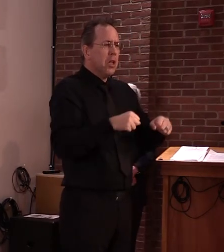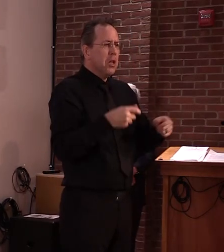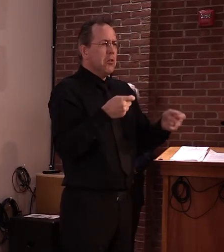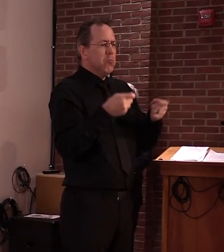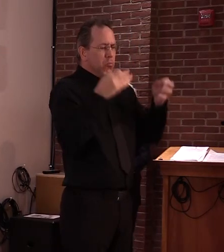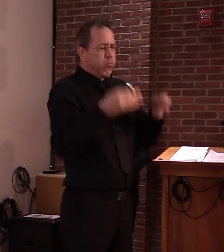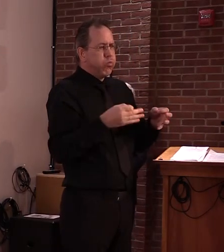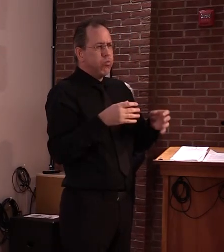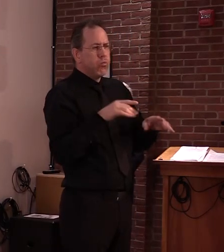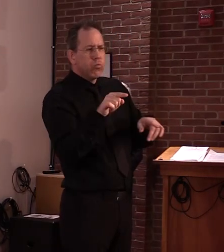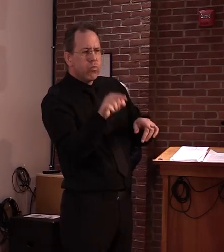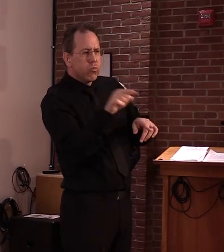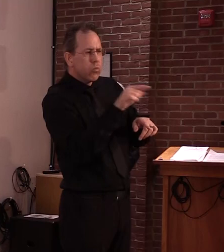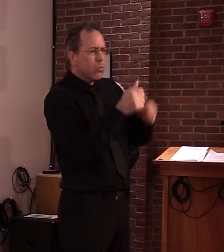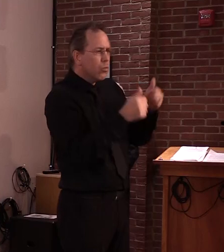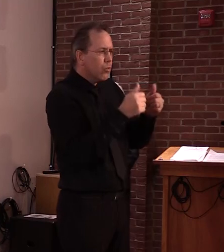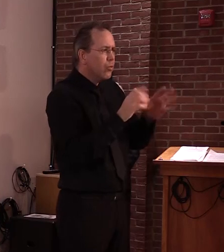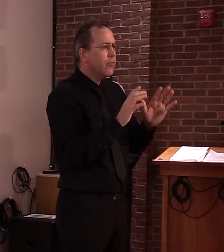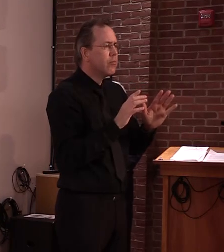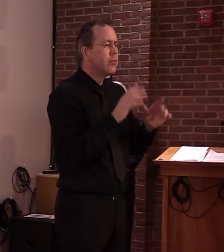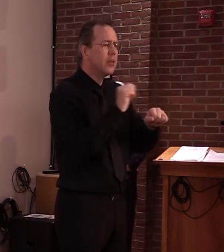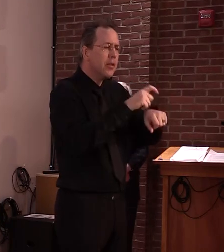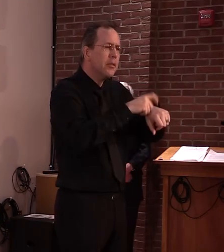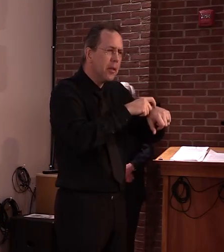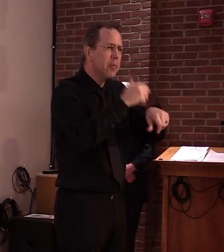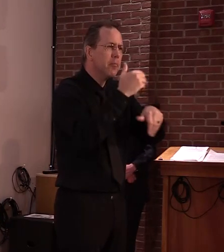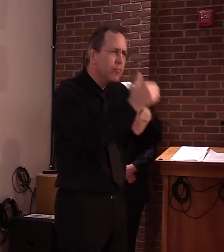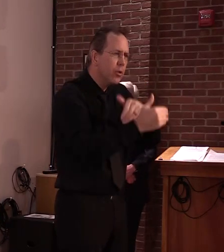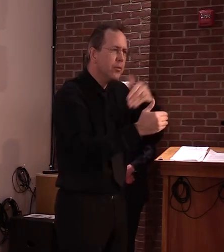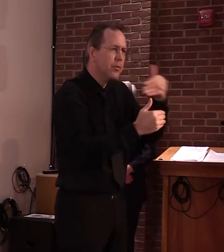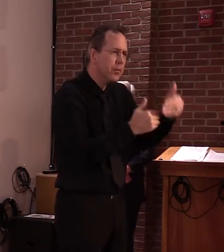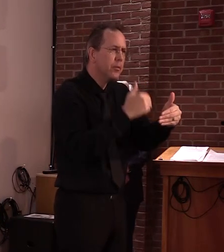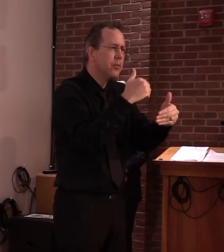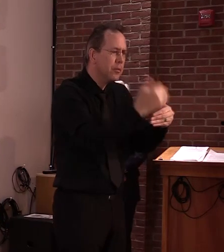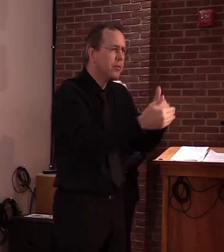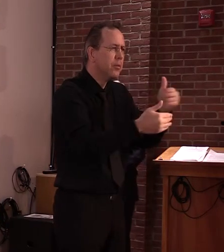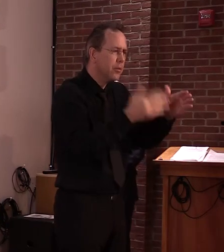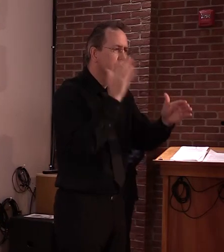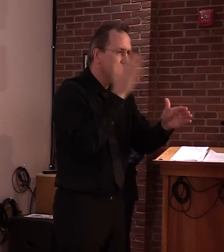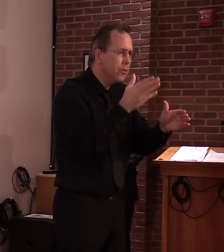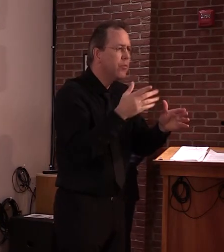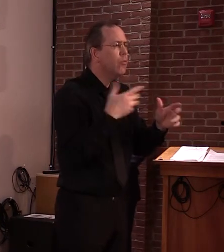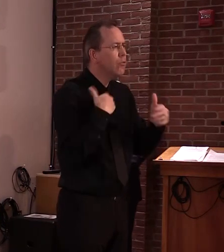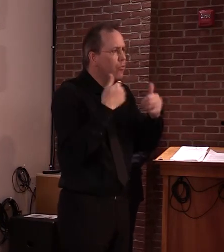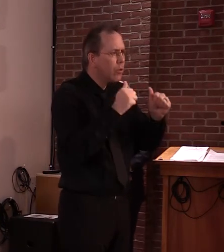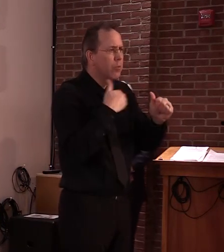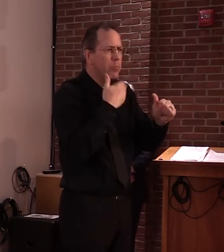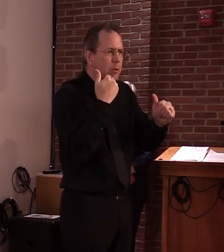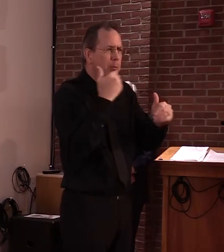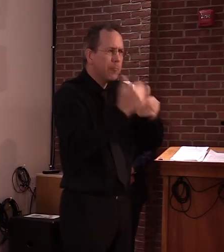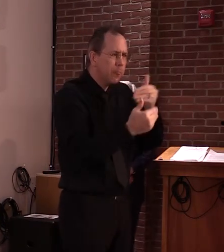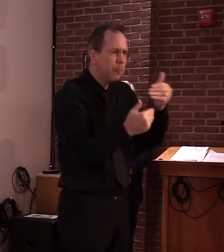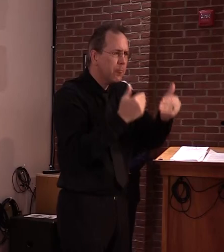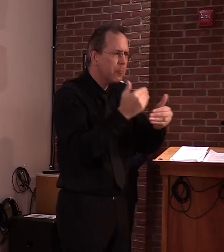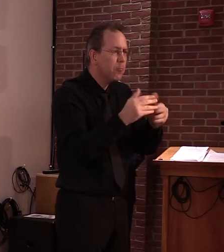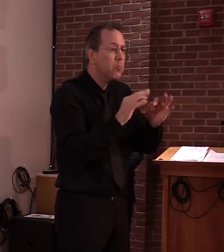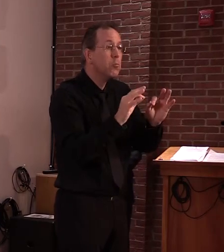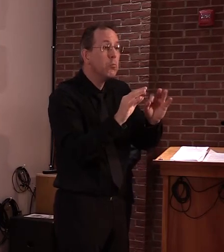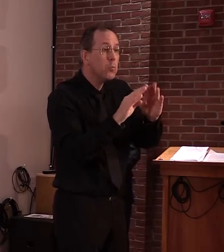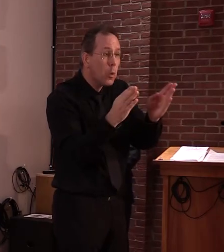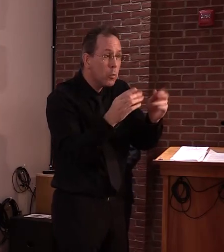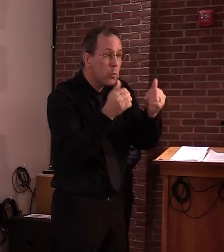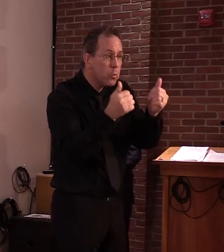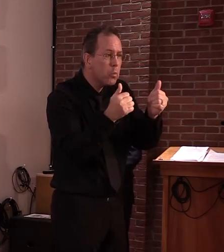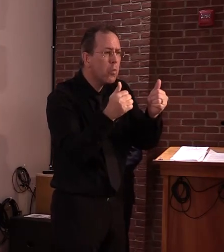not perfect, uh, and we always try to contemplate the ripple effect and the comfort and the safety of those who are going to be, uh,